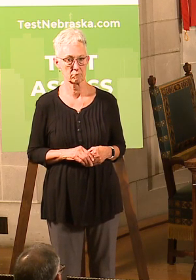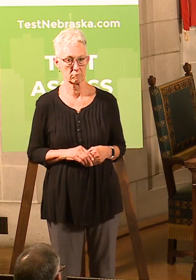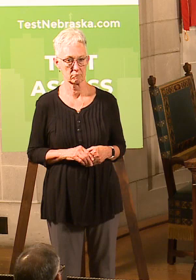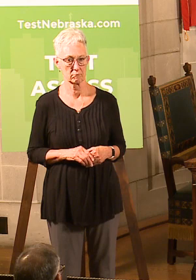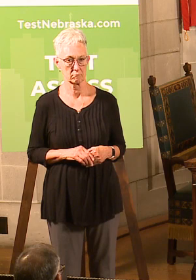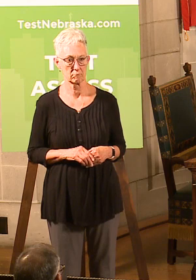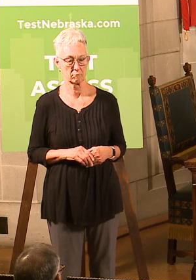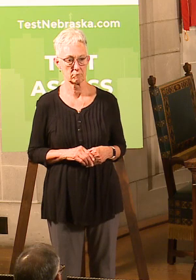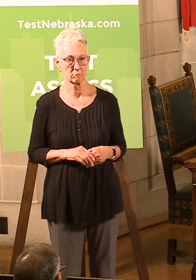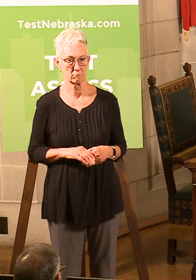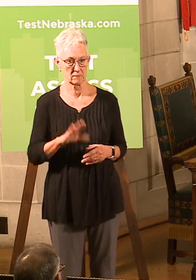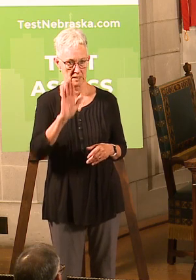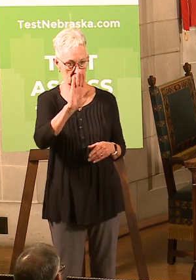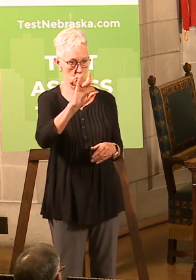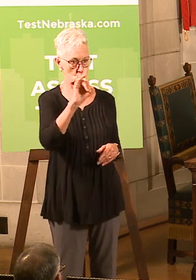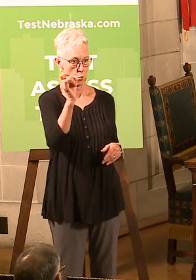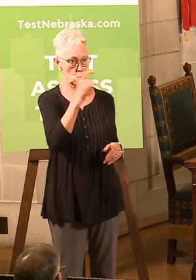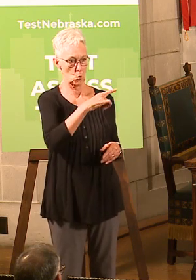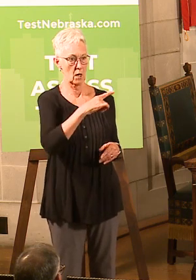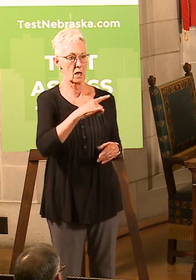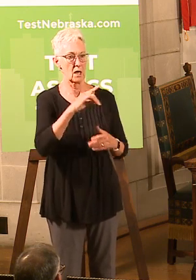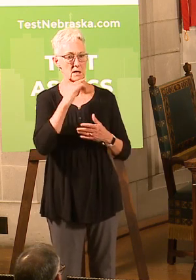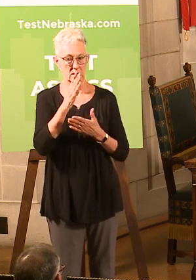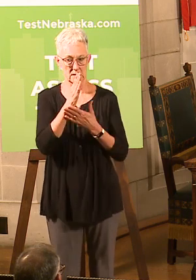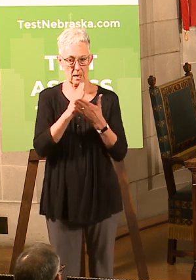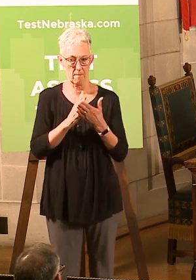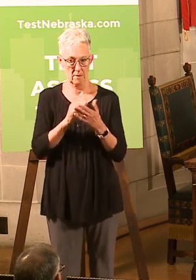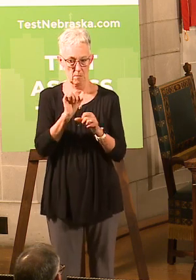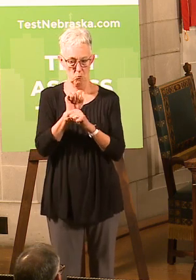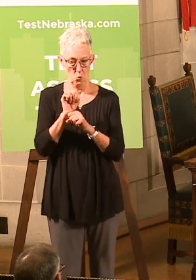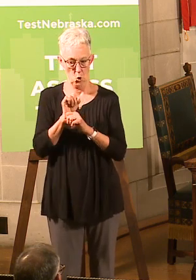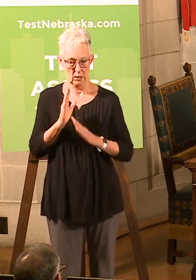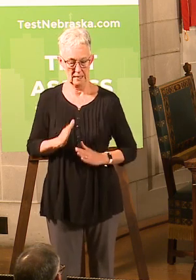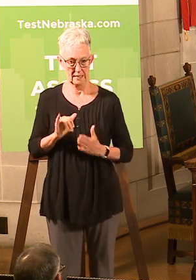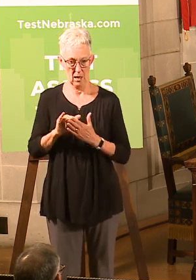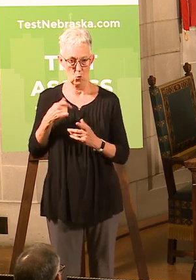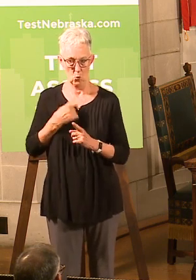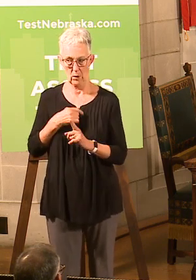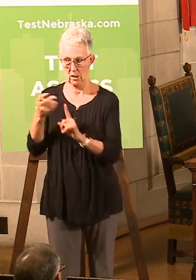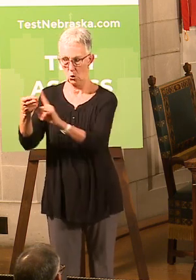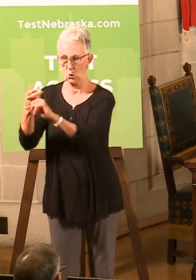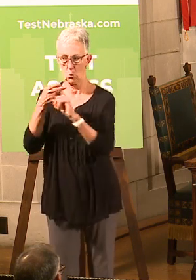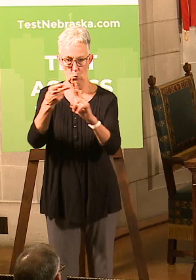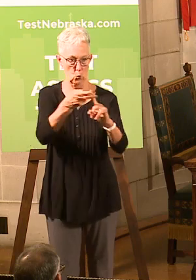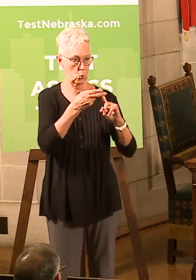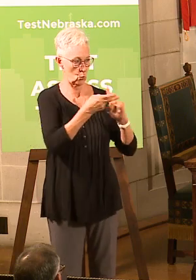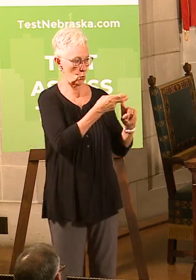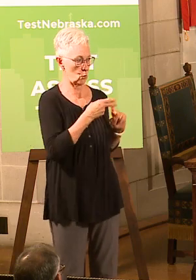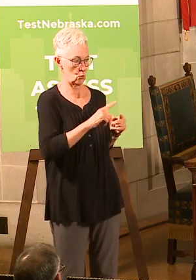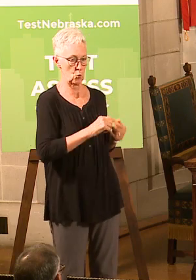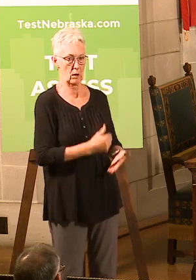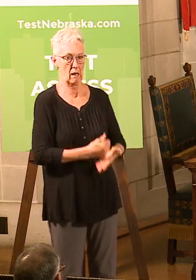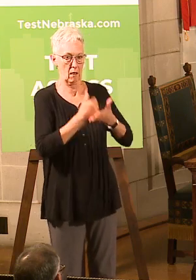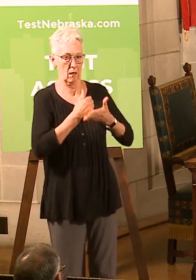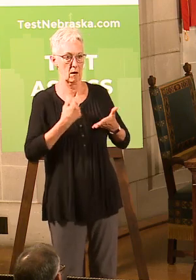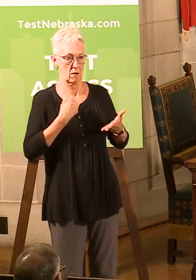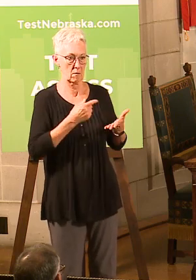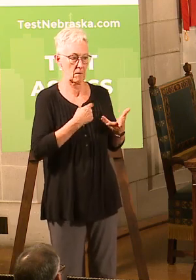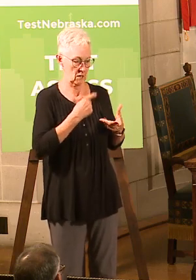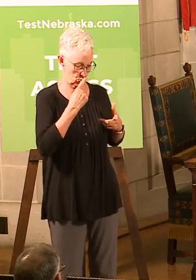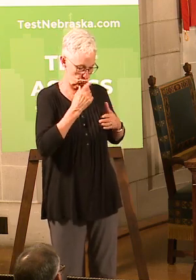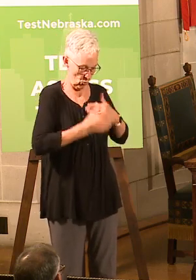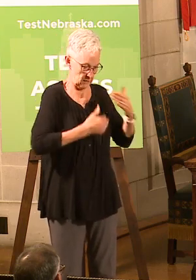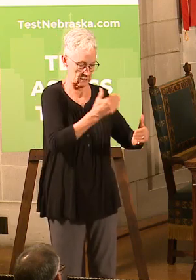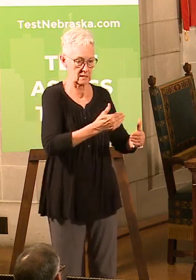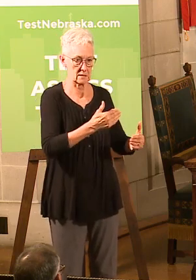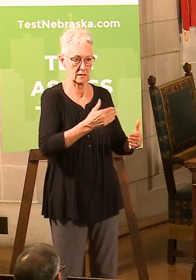All right, and the question was, have we taken some of those employees that we had pulled from other programs, are they still adjudicating claims, or have we moved